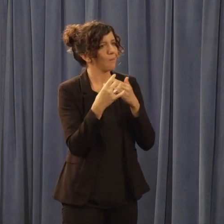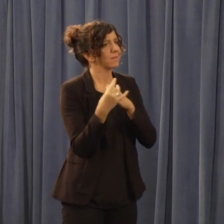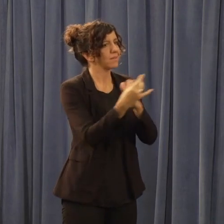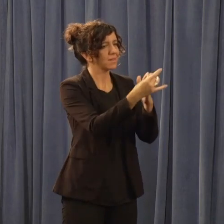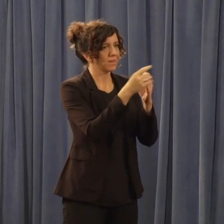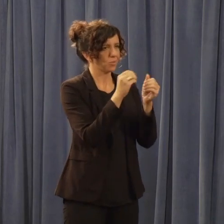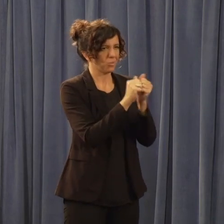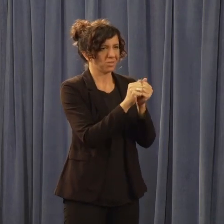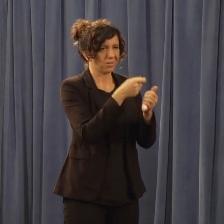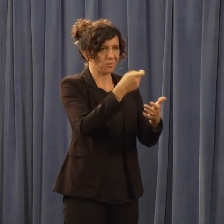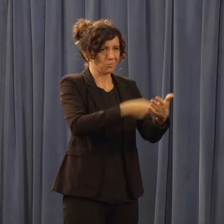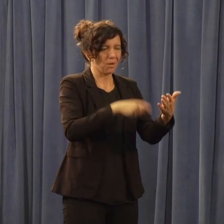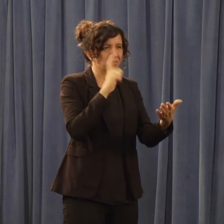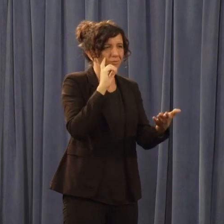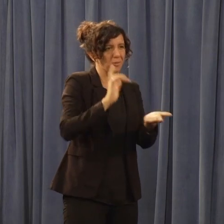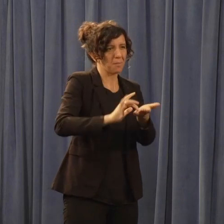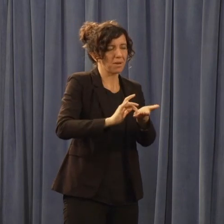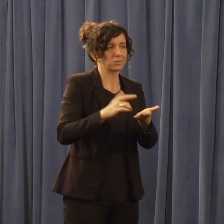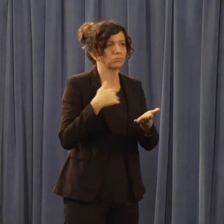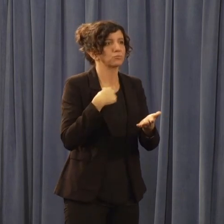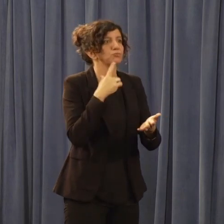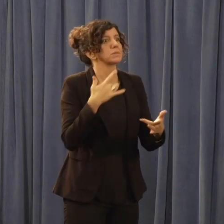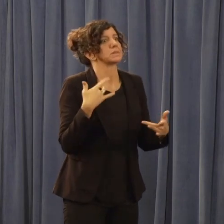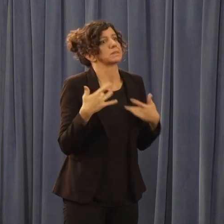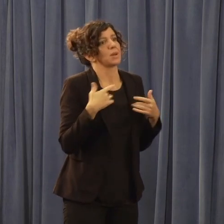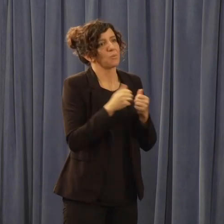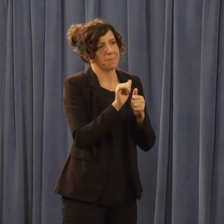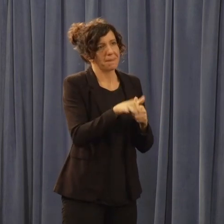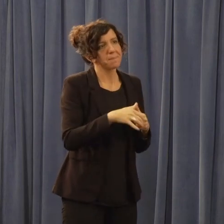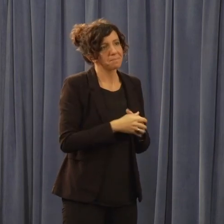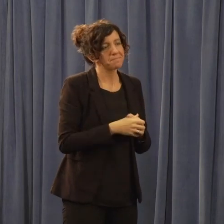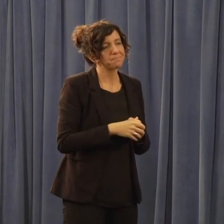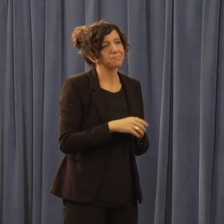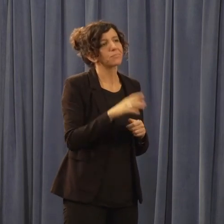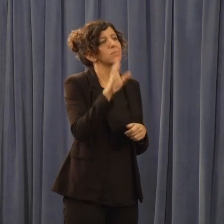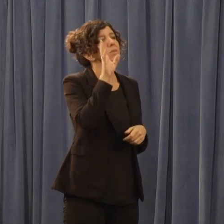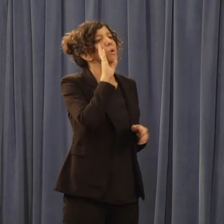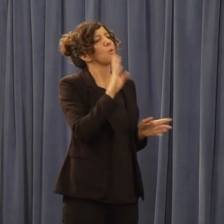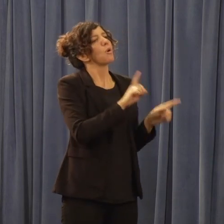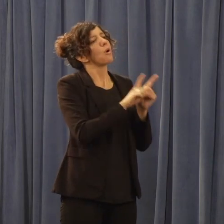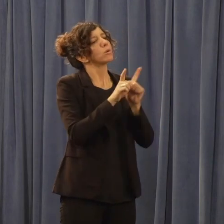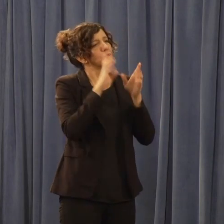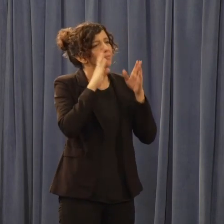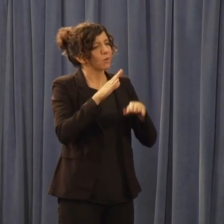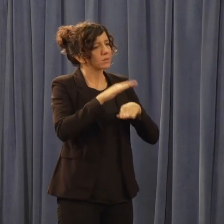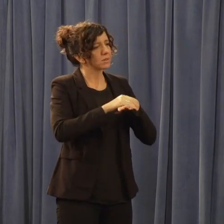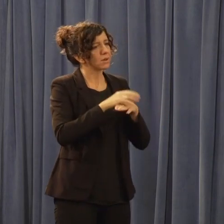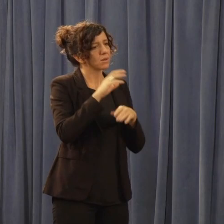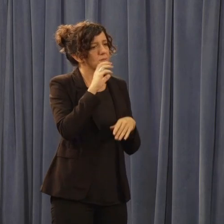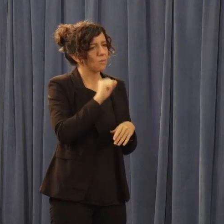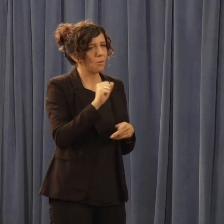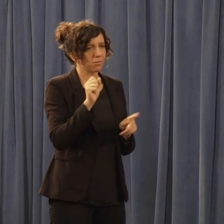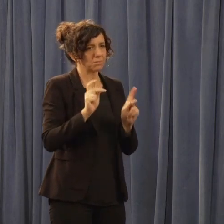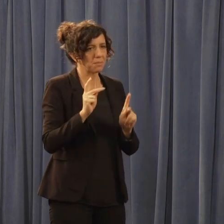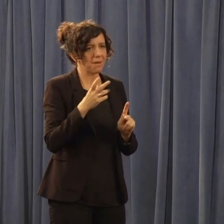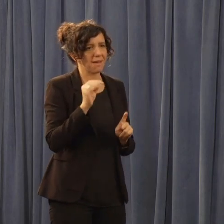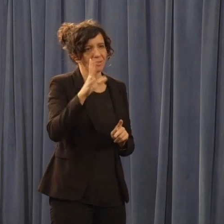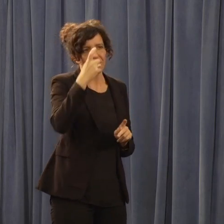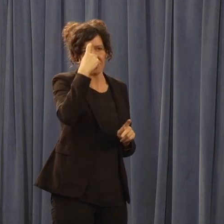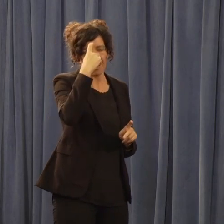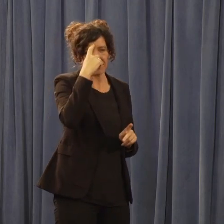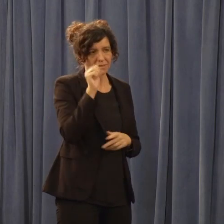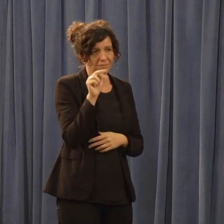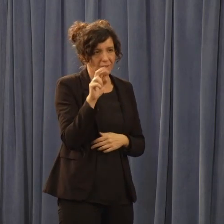very, very enthusiastic about what we're doing. We'll continue our work on Alzheimer's and cognitive care. Uh, we're going to increase our